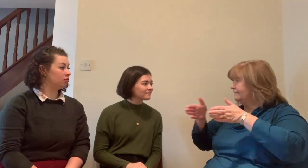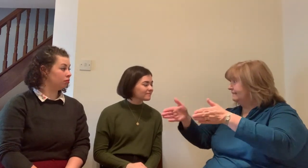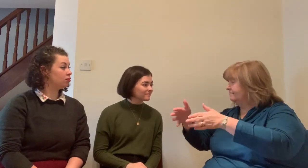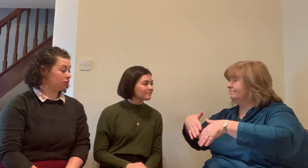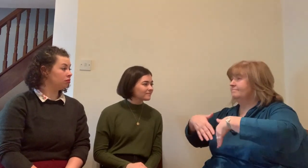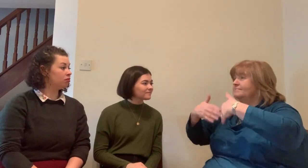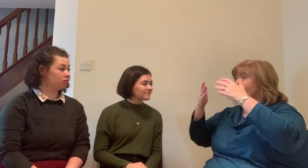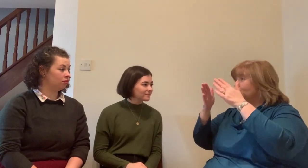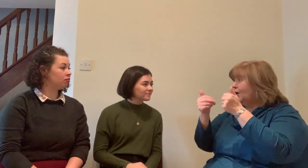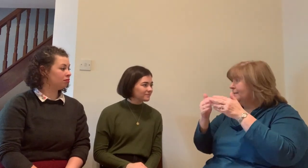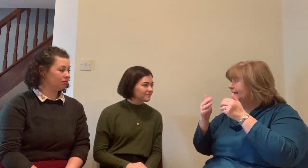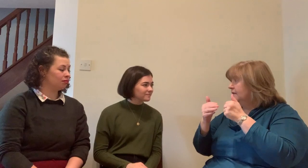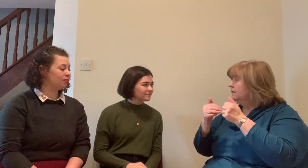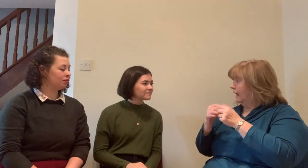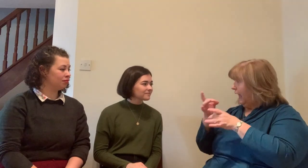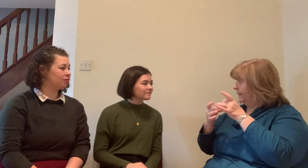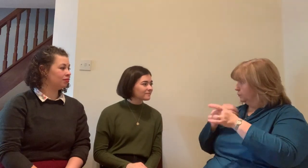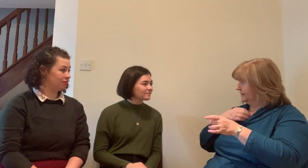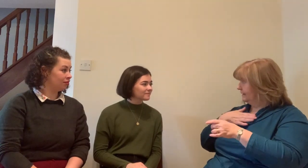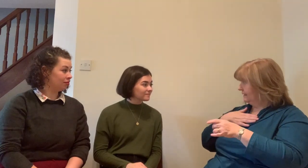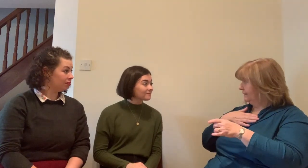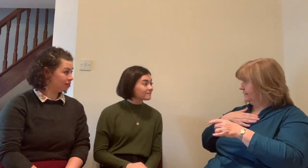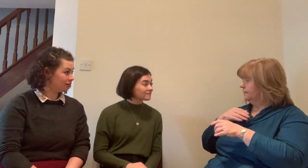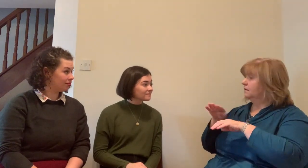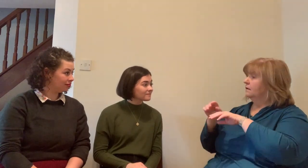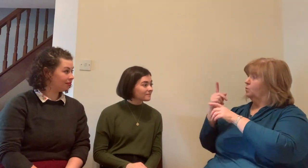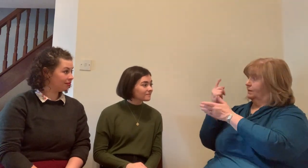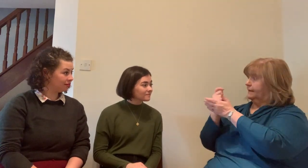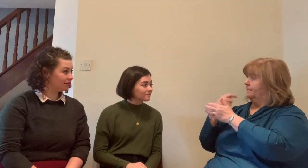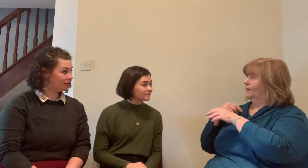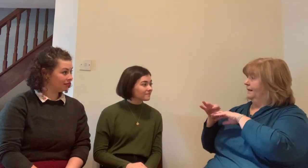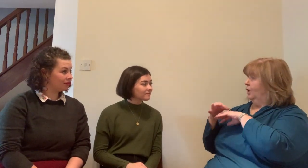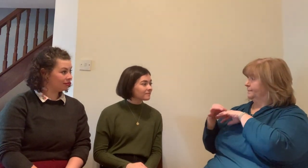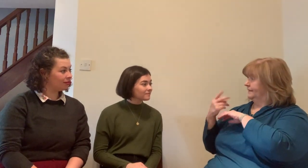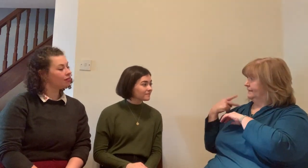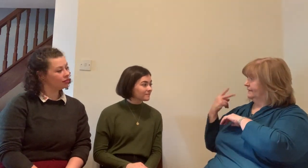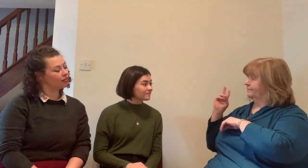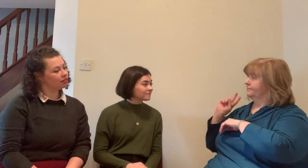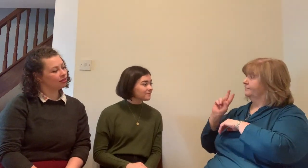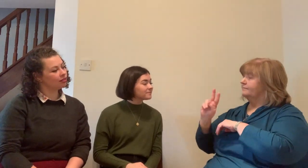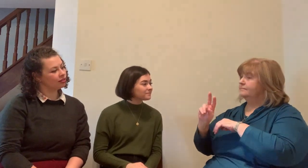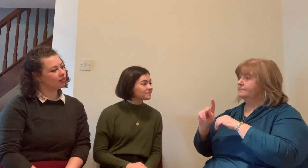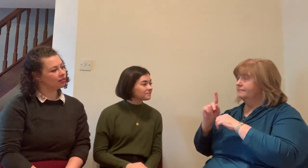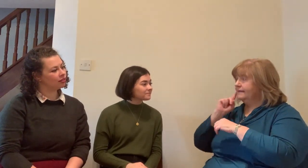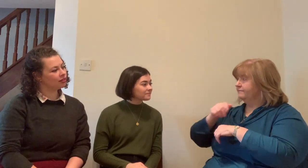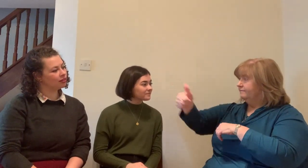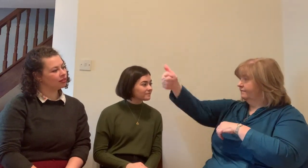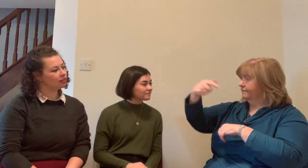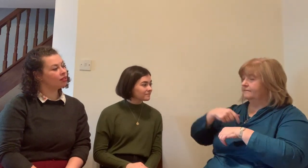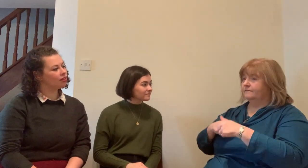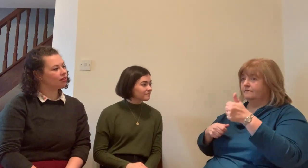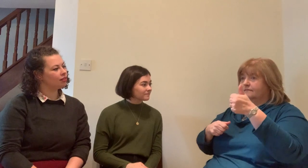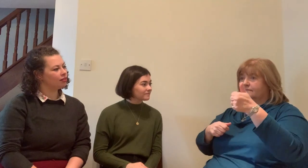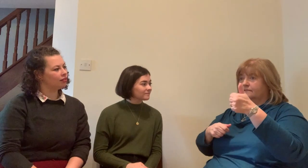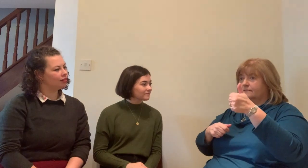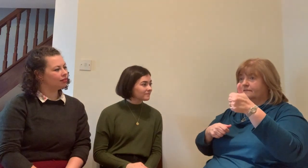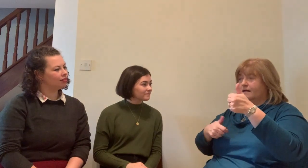hearing interpreters are involved in the community obviously deaf people are all the time but I think it's a pity because many interpreters many hearing